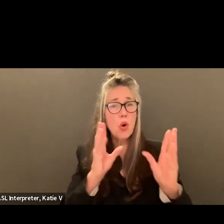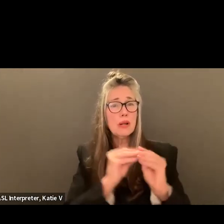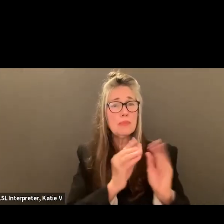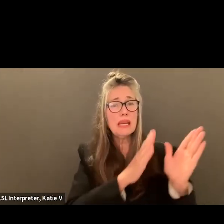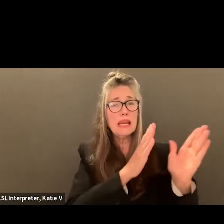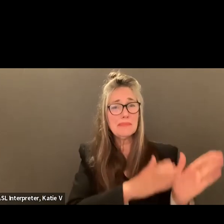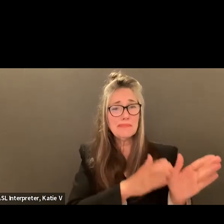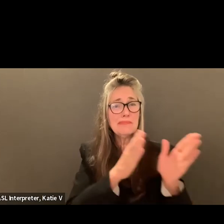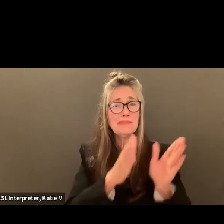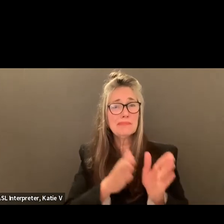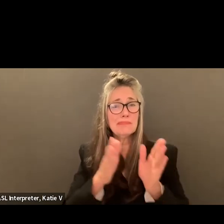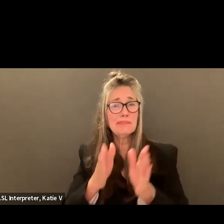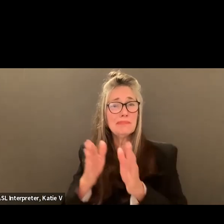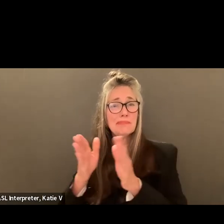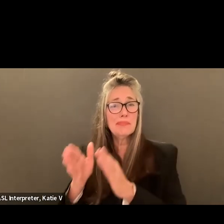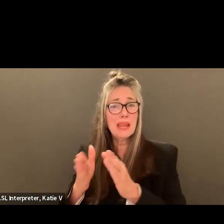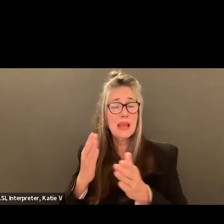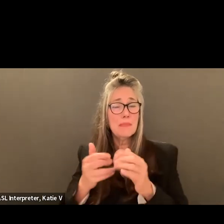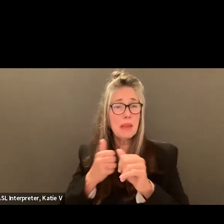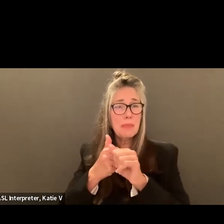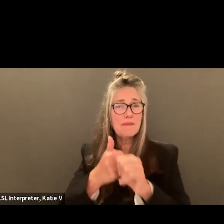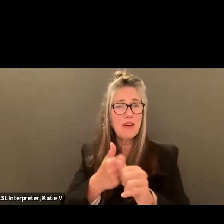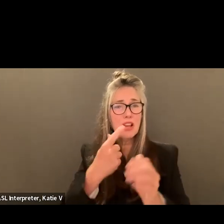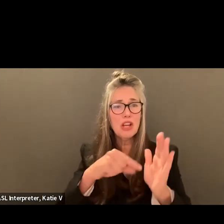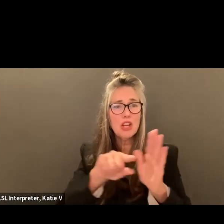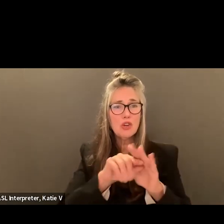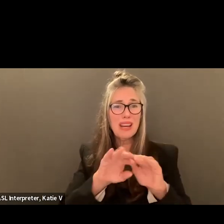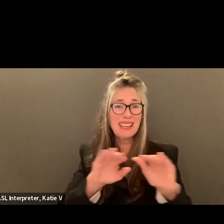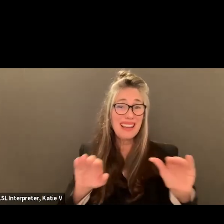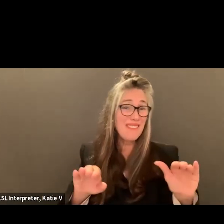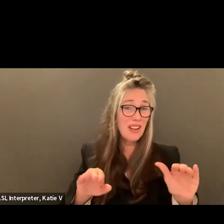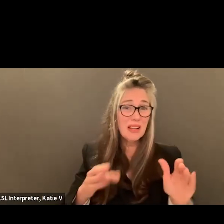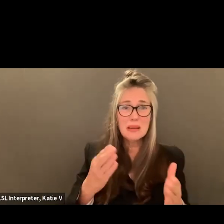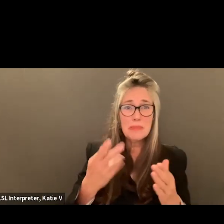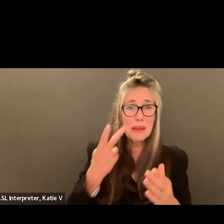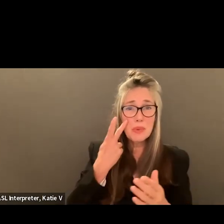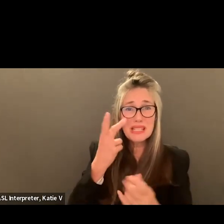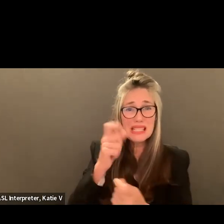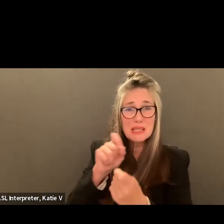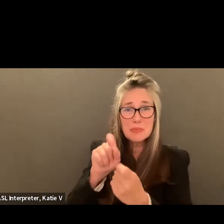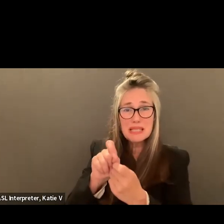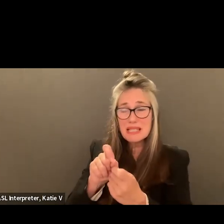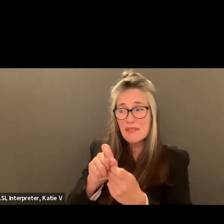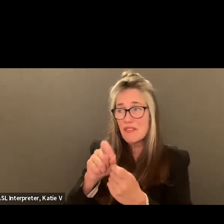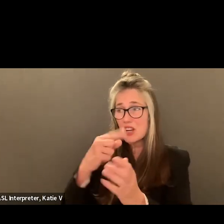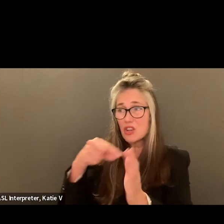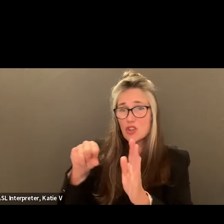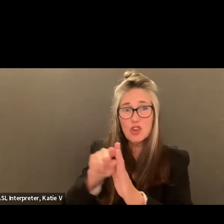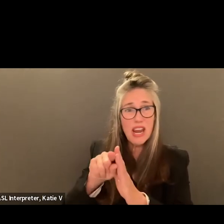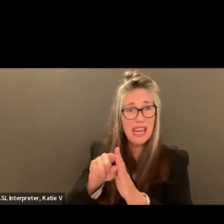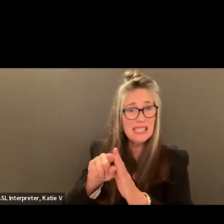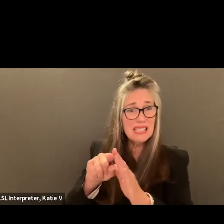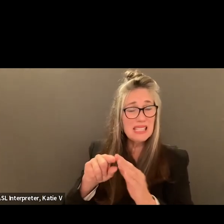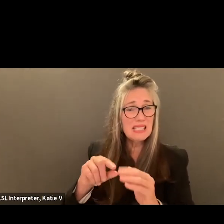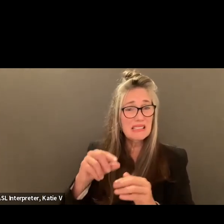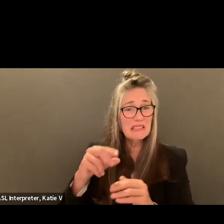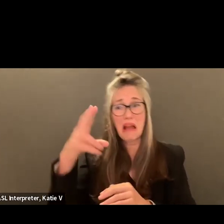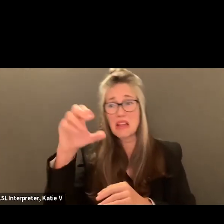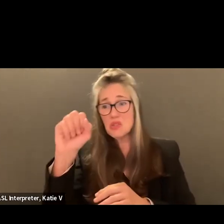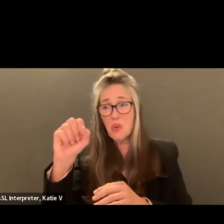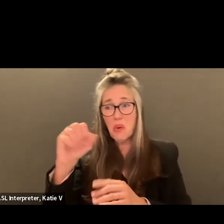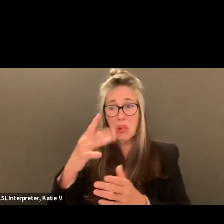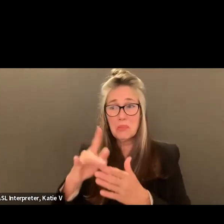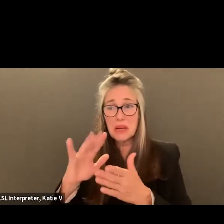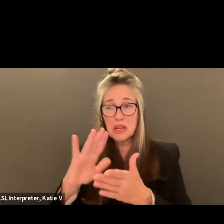keep track of it at least by grade level. Maybe we're seeing it at more grade, specific grade levels. And also the types